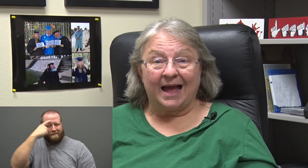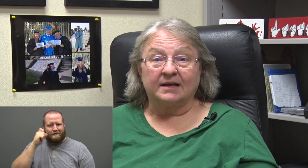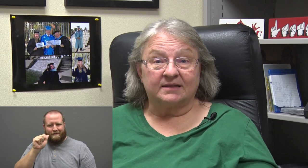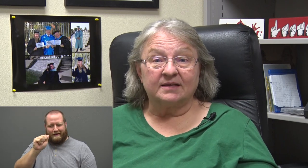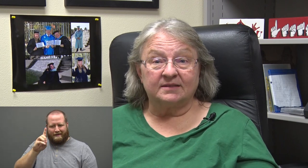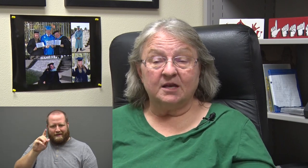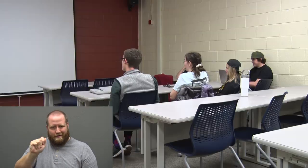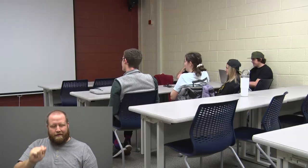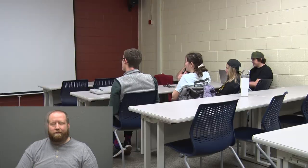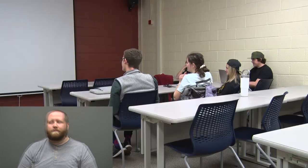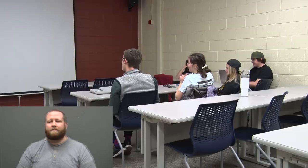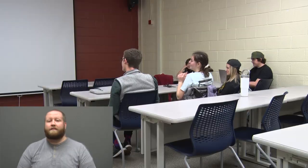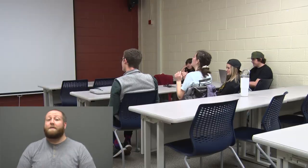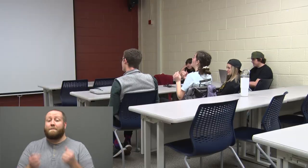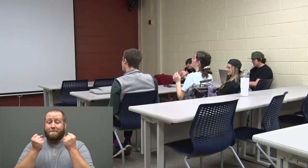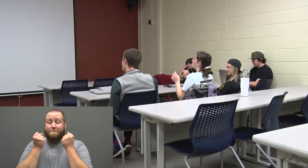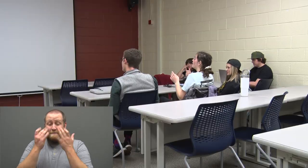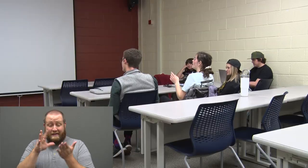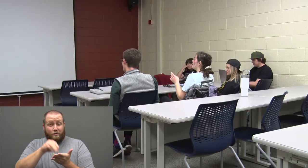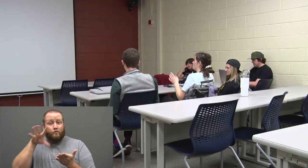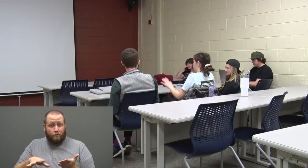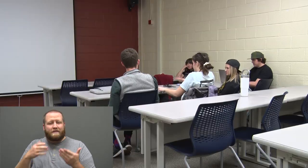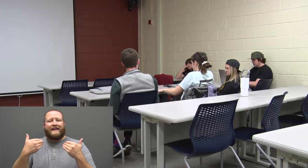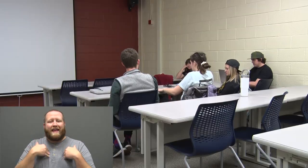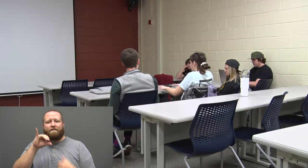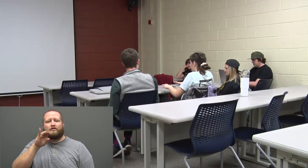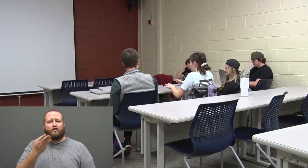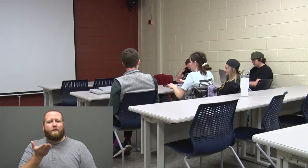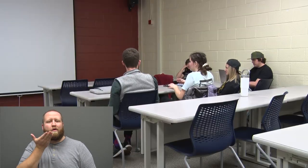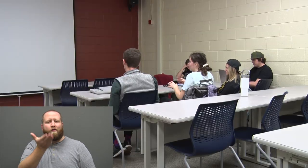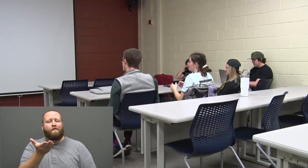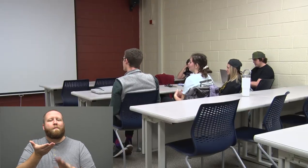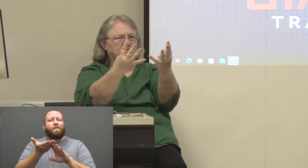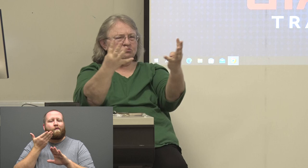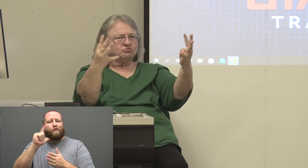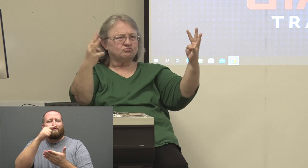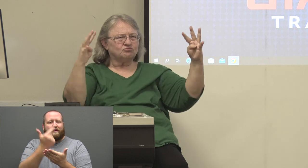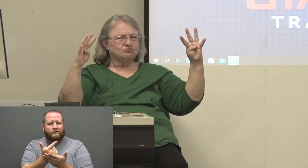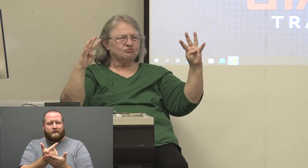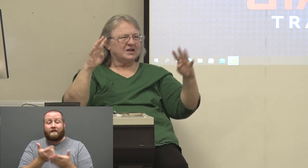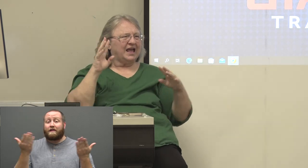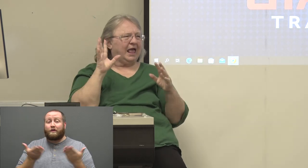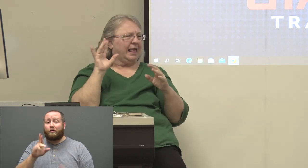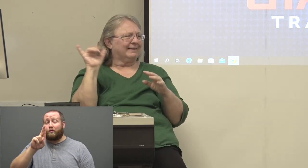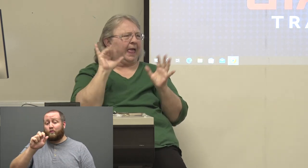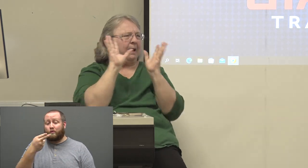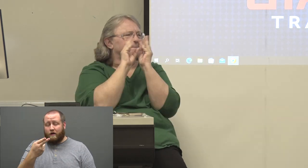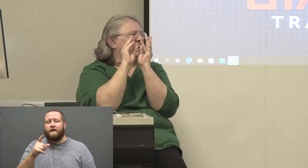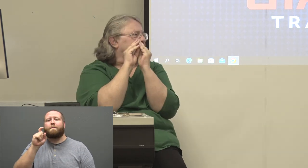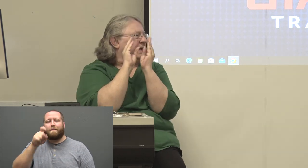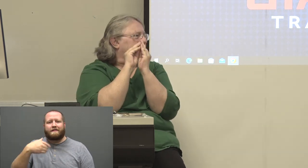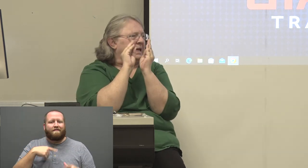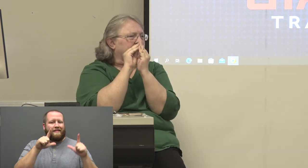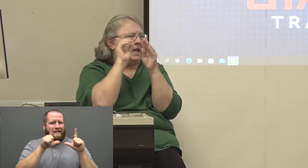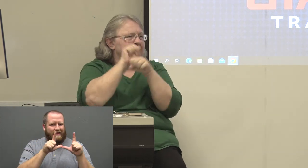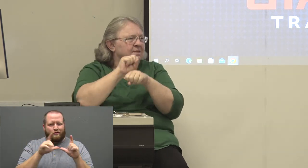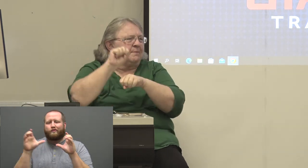access. Many have job offers before they even graduate. In Utah, you must have a license or be certified to be an